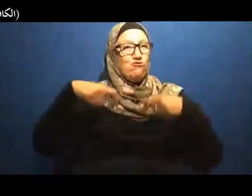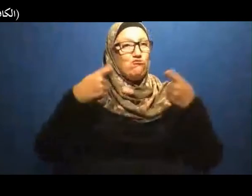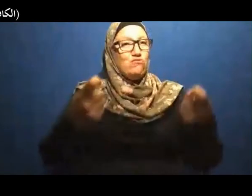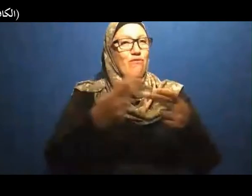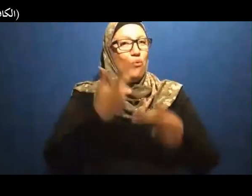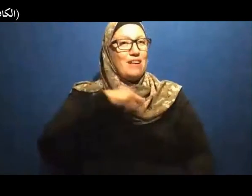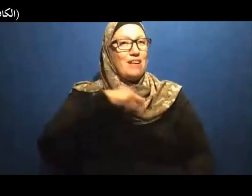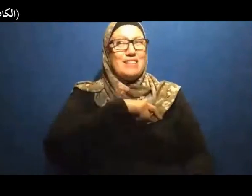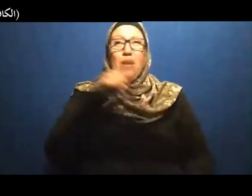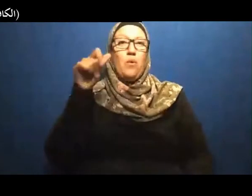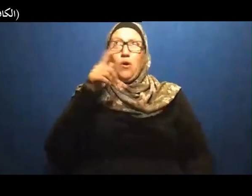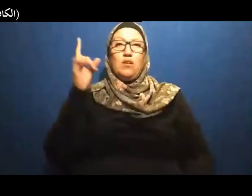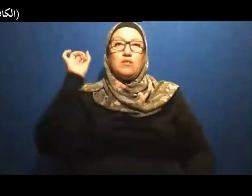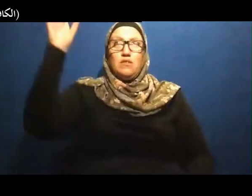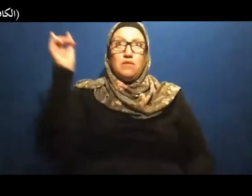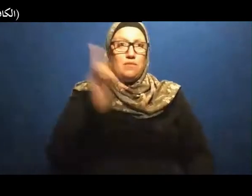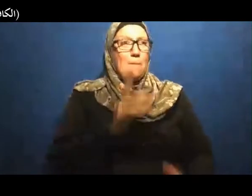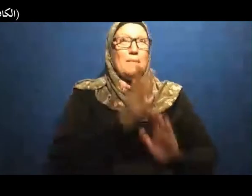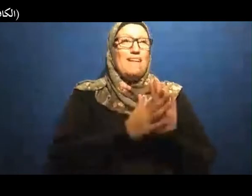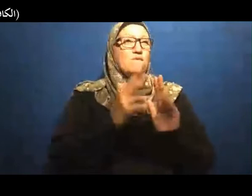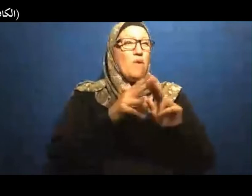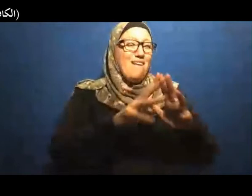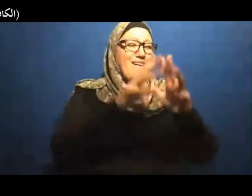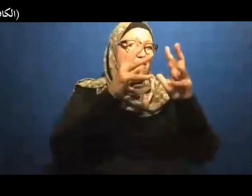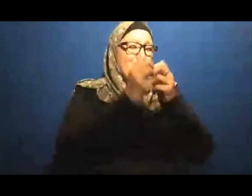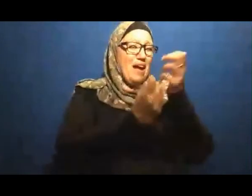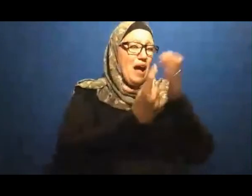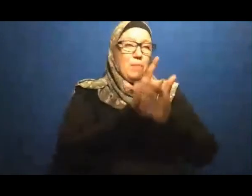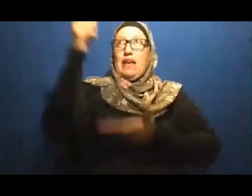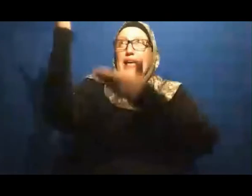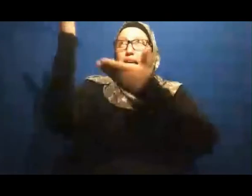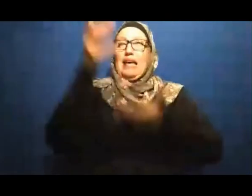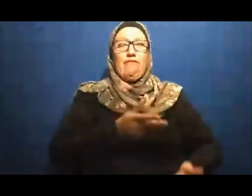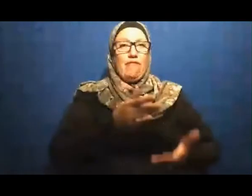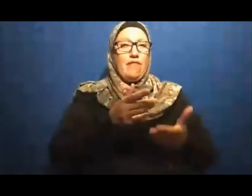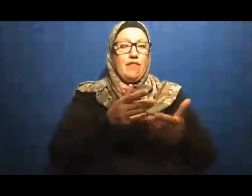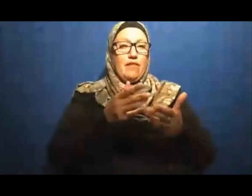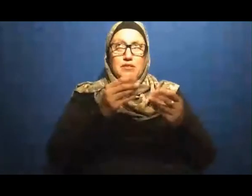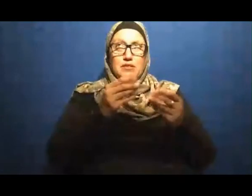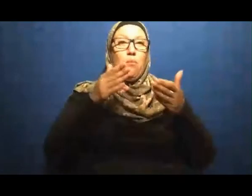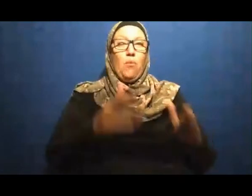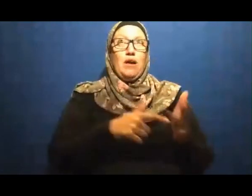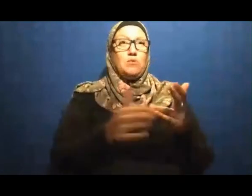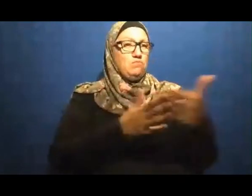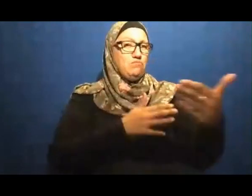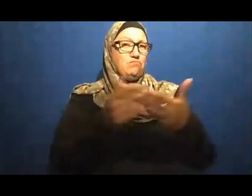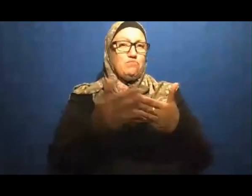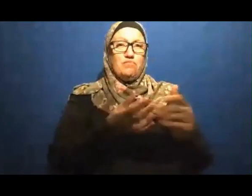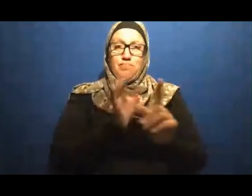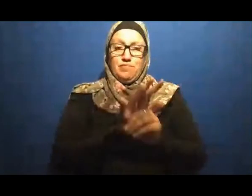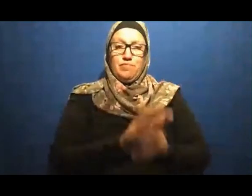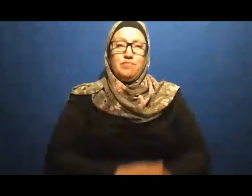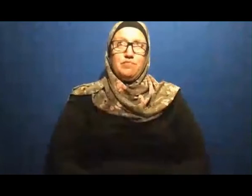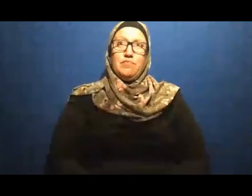He has introduced The means And then the imam Says once Upon a time One of the prophets Of the past